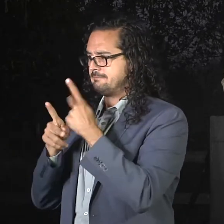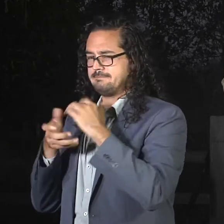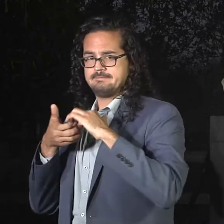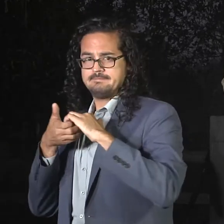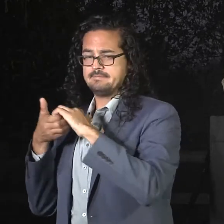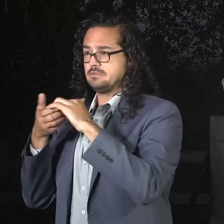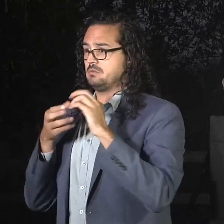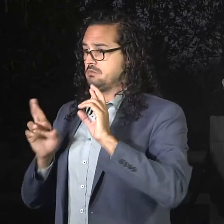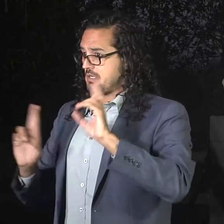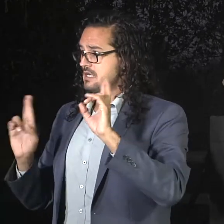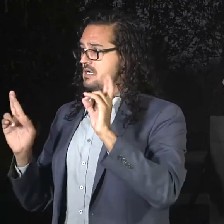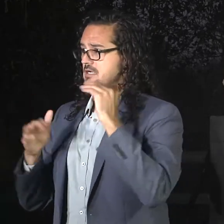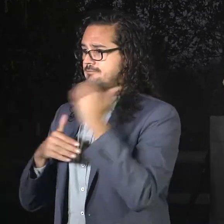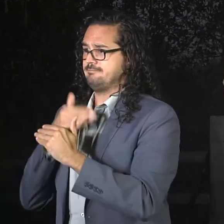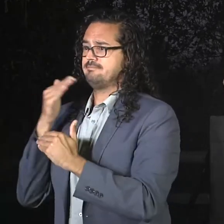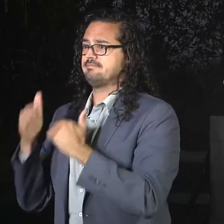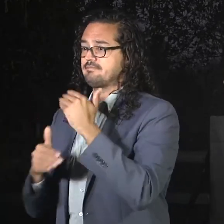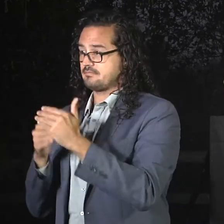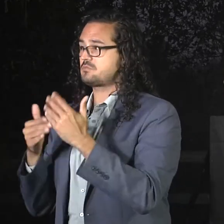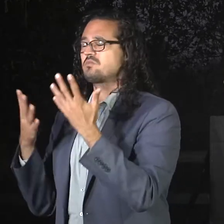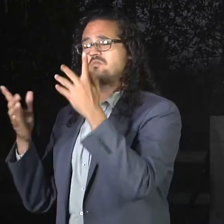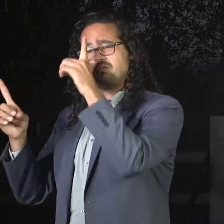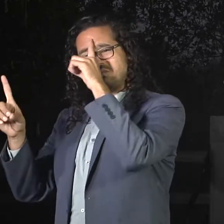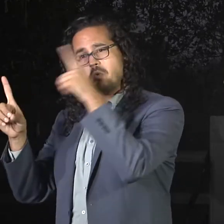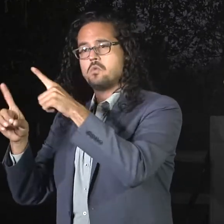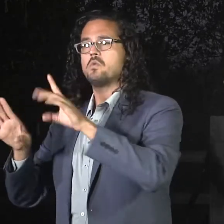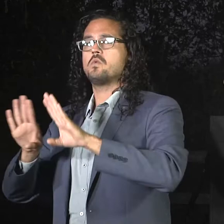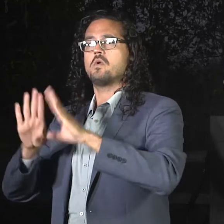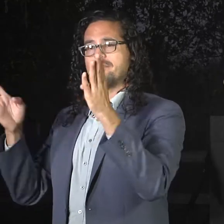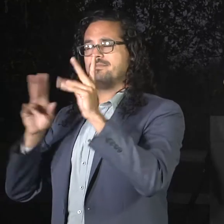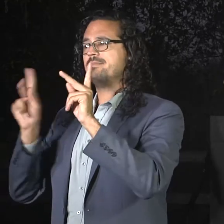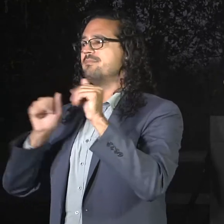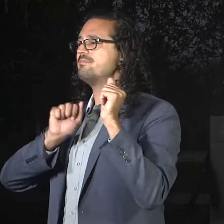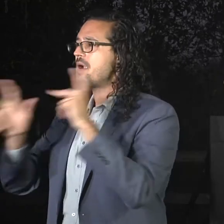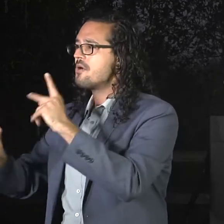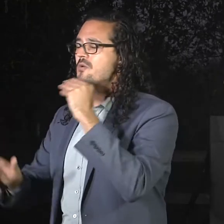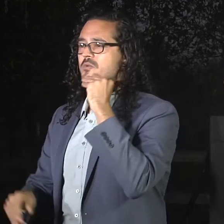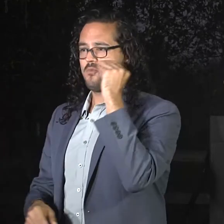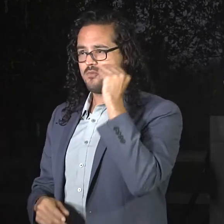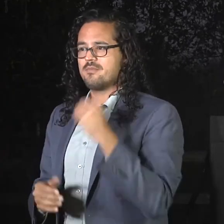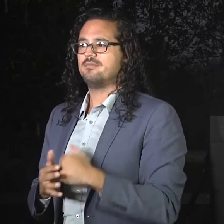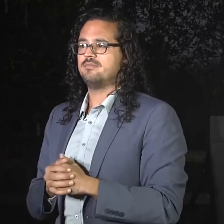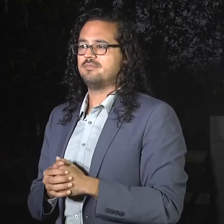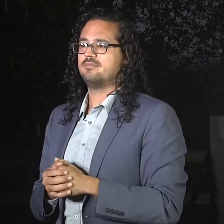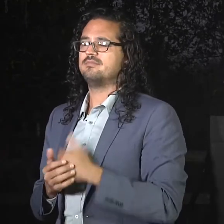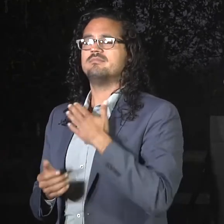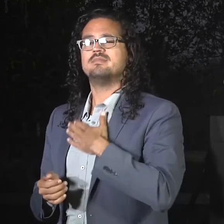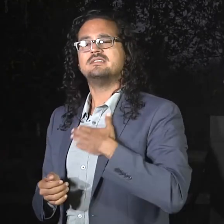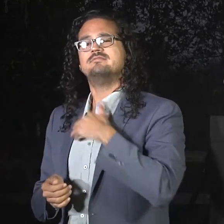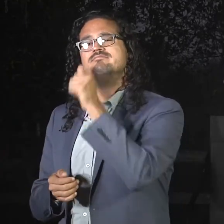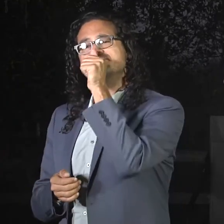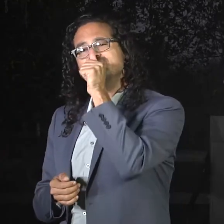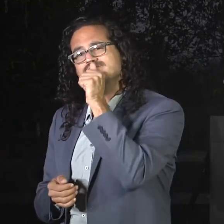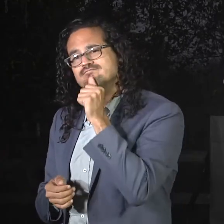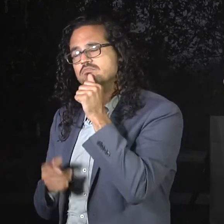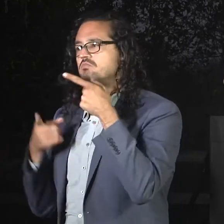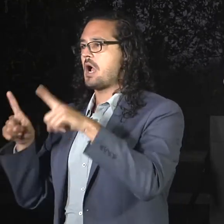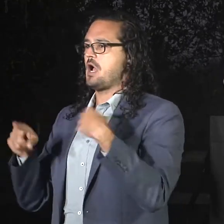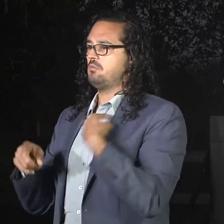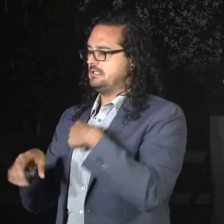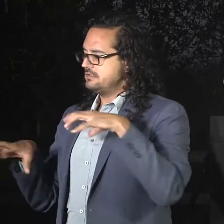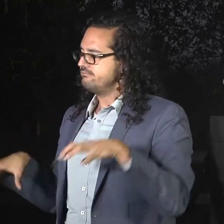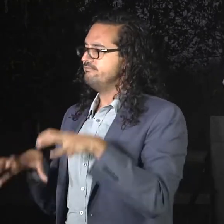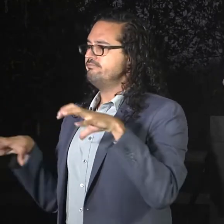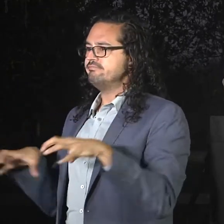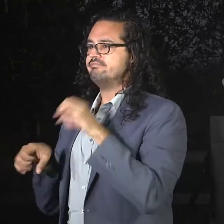the areas that are affected. So, please bear with us as we move through this. We're moving as fast as we can.